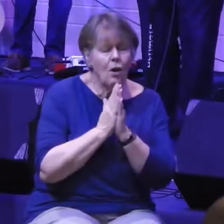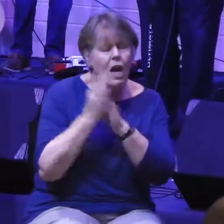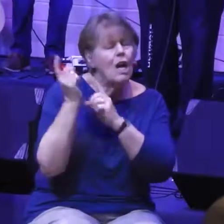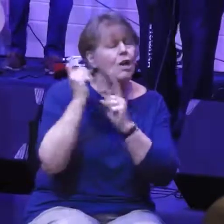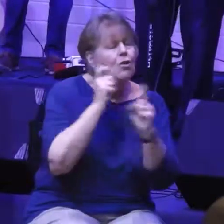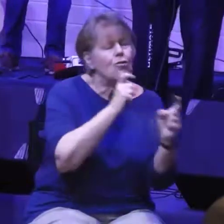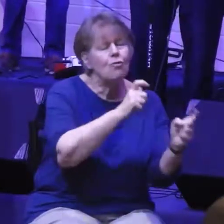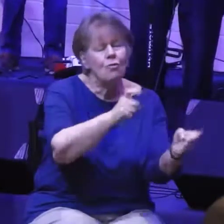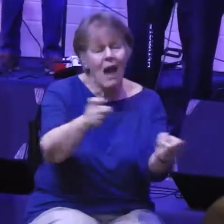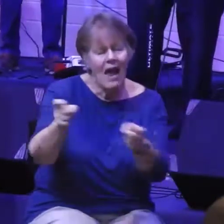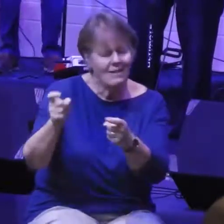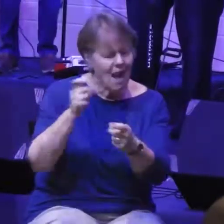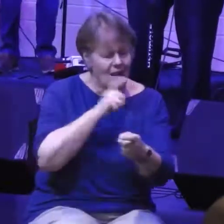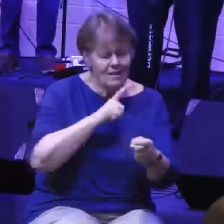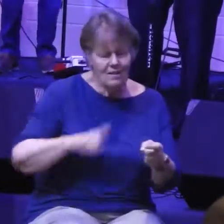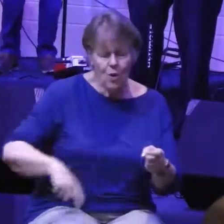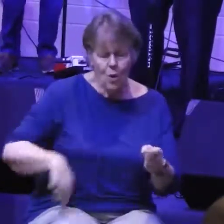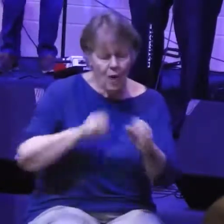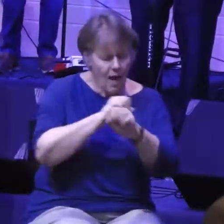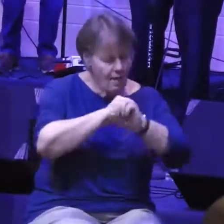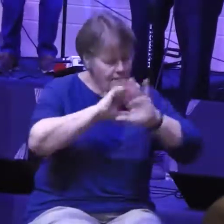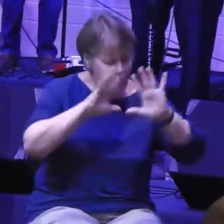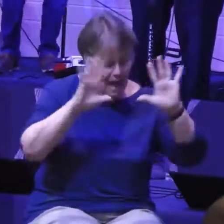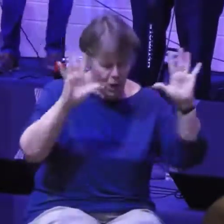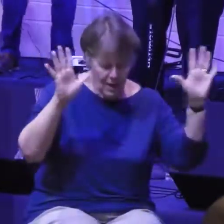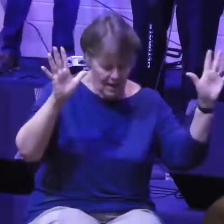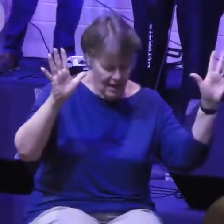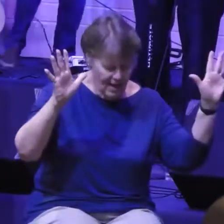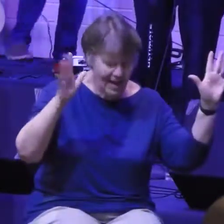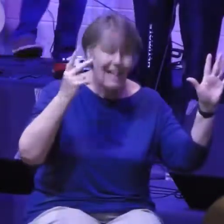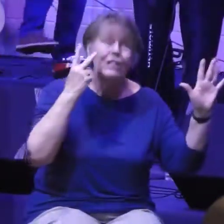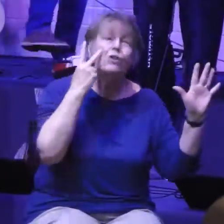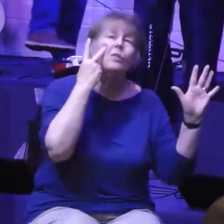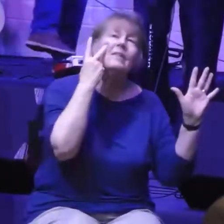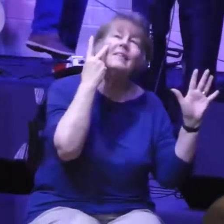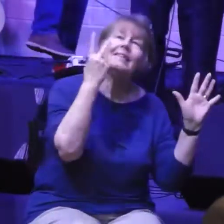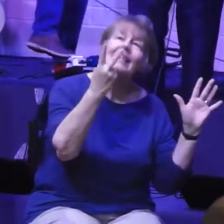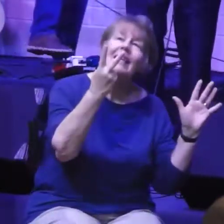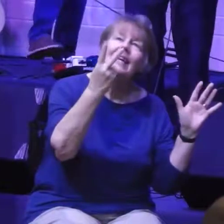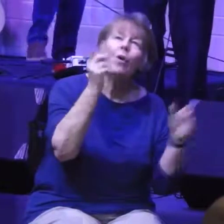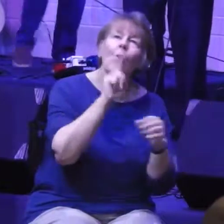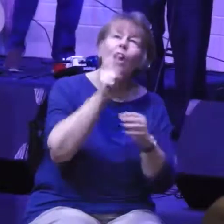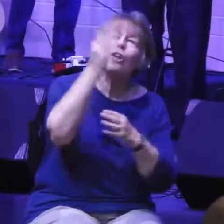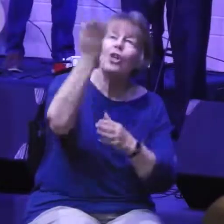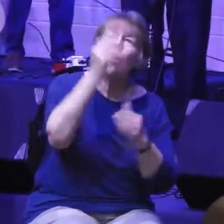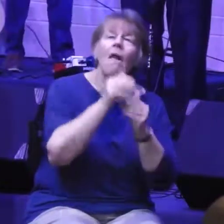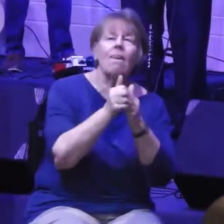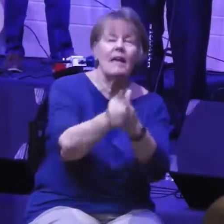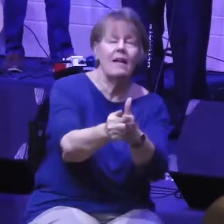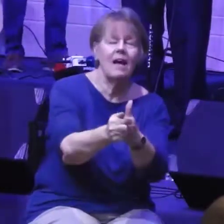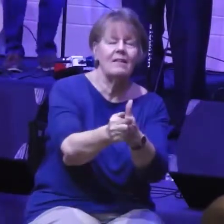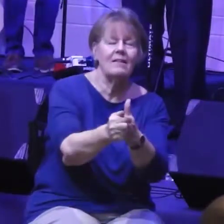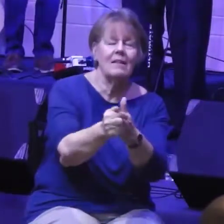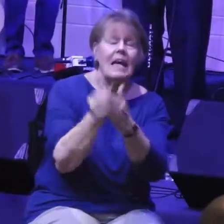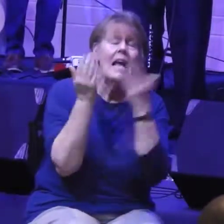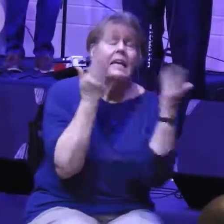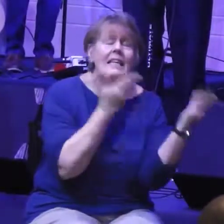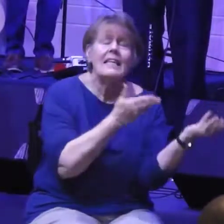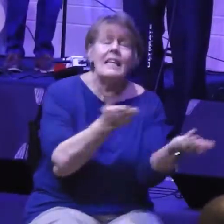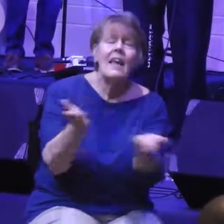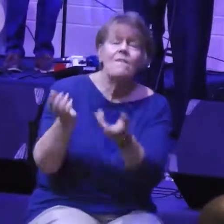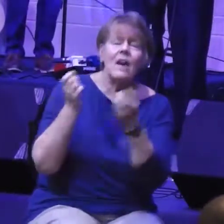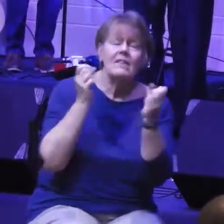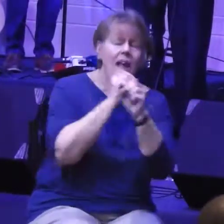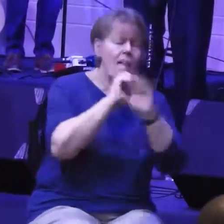Lord, a clarity to see where you are leading us. Grant us a clarity to see where you are leading